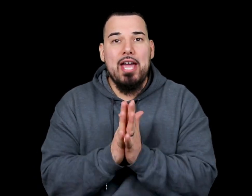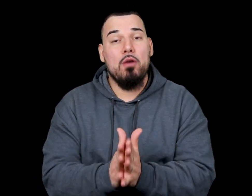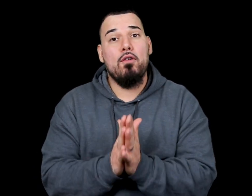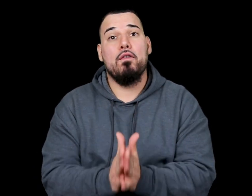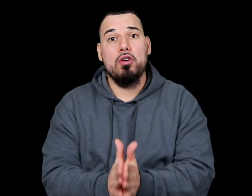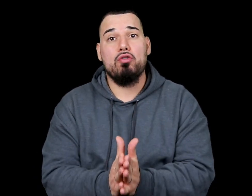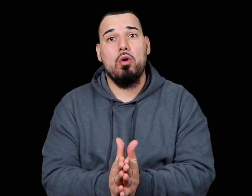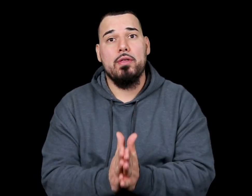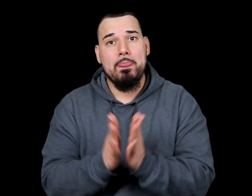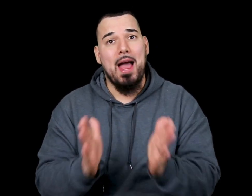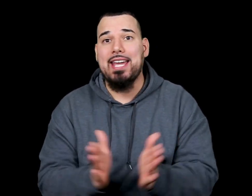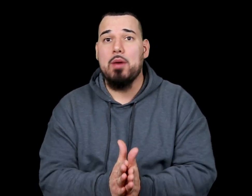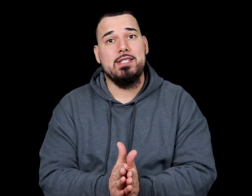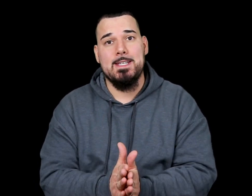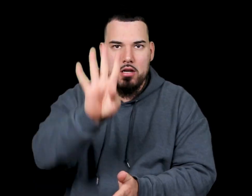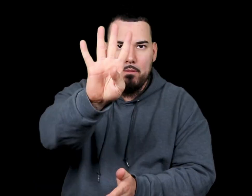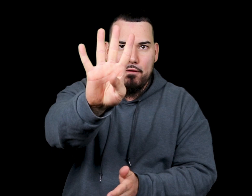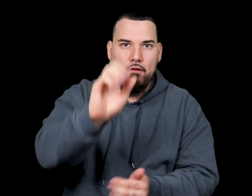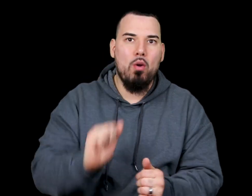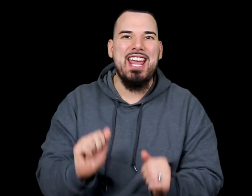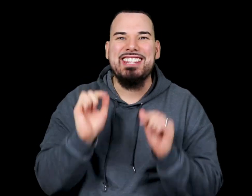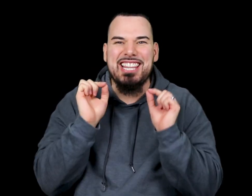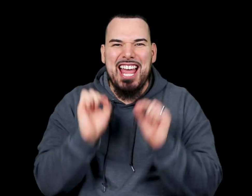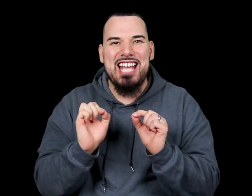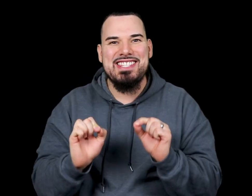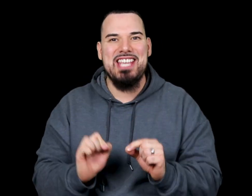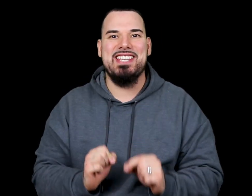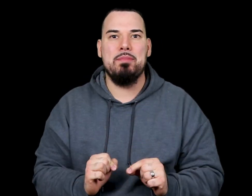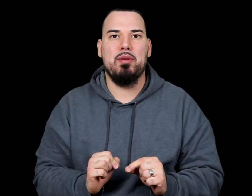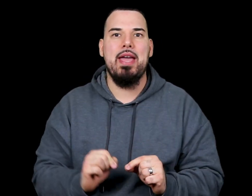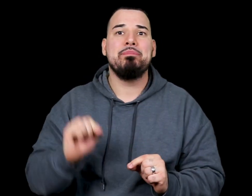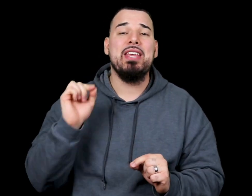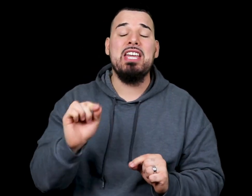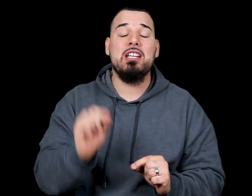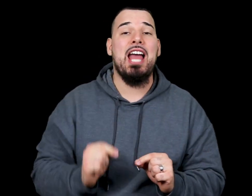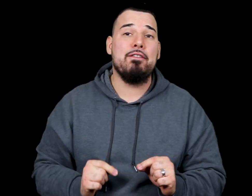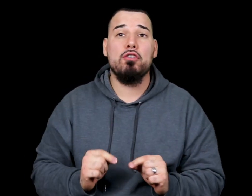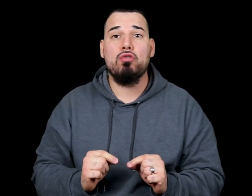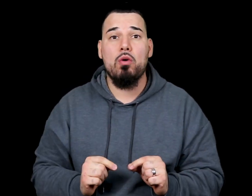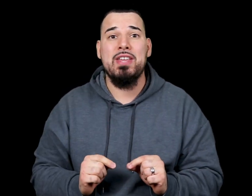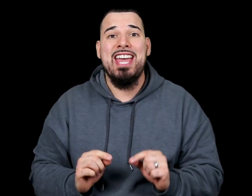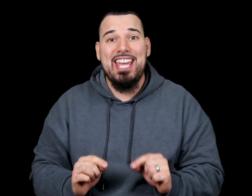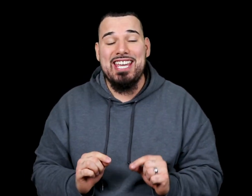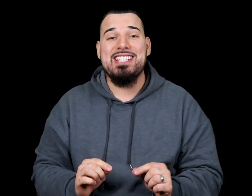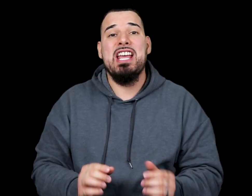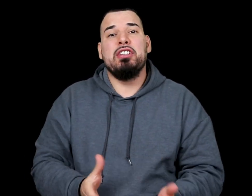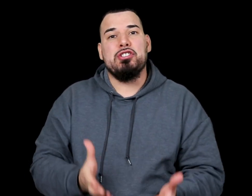helpful for your growth. I guarantee. Number four and the last thing to implement in your life for growth is to